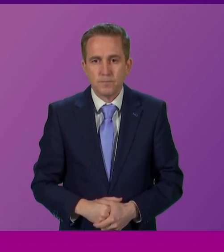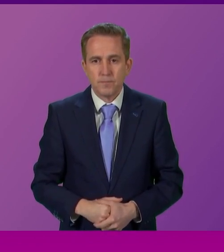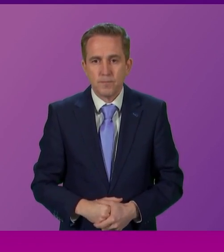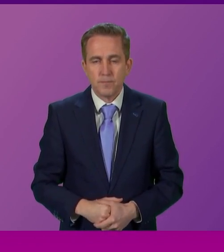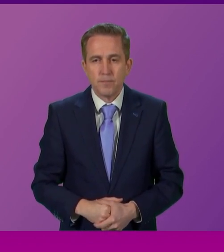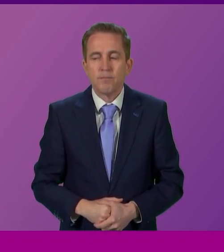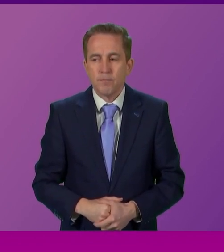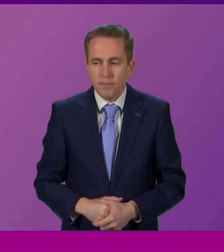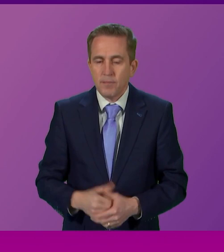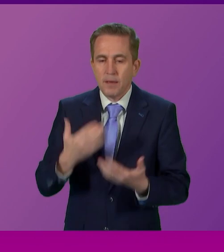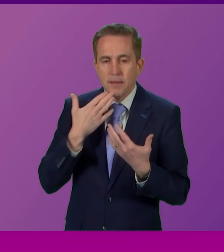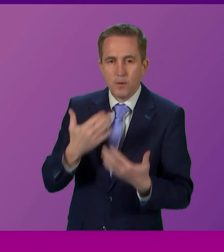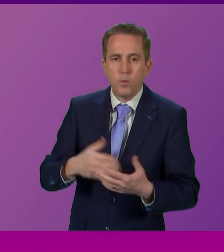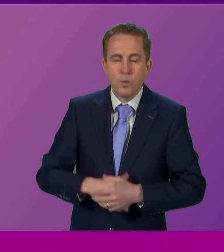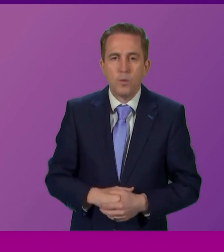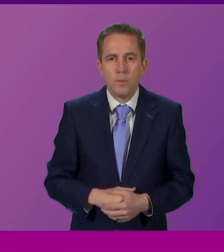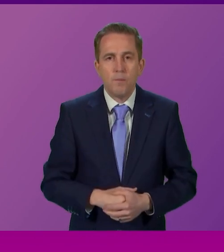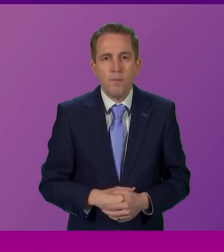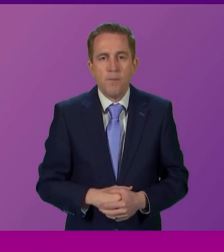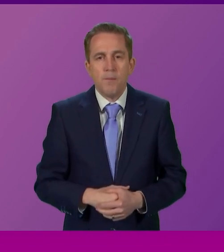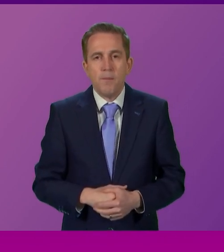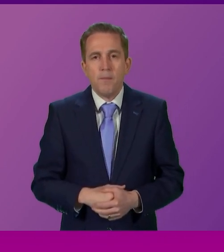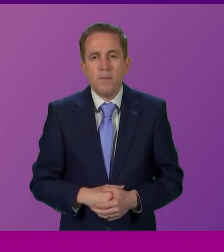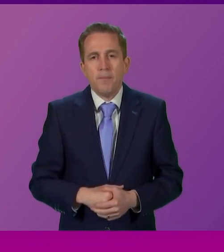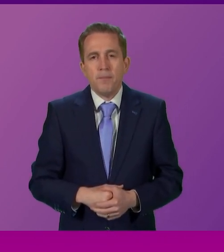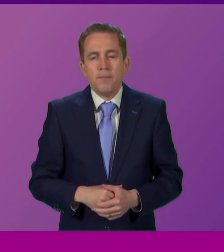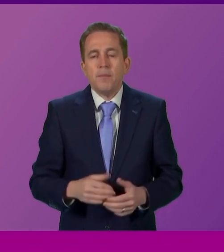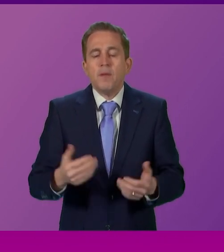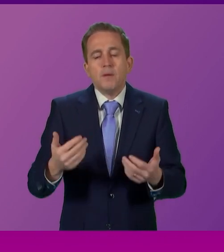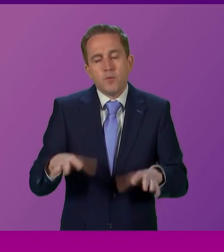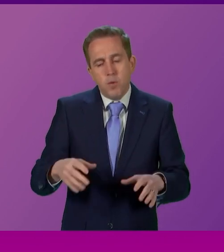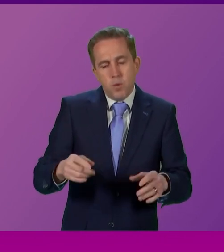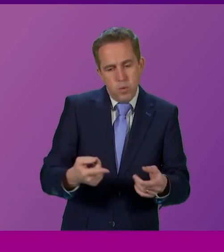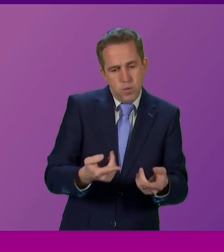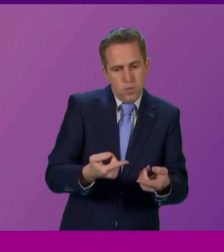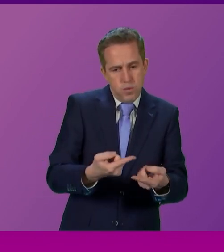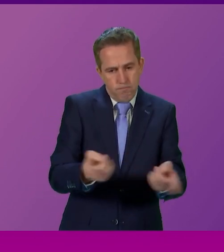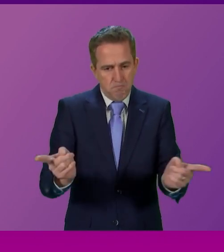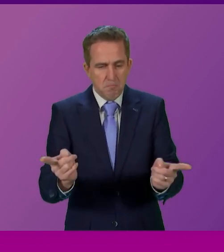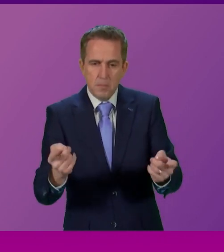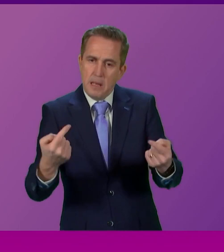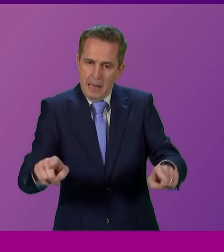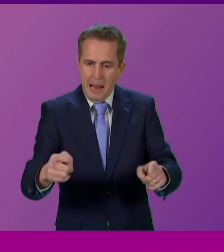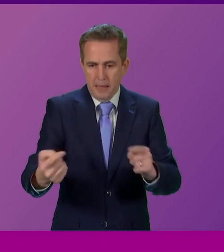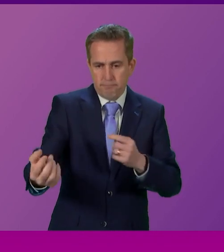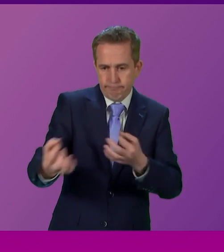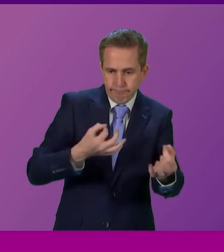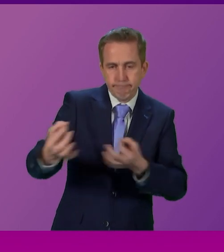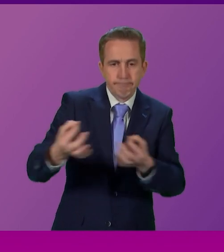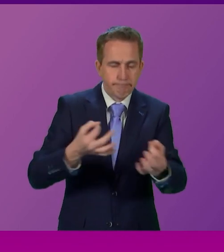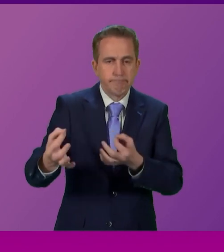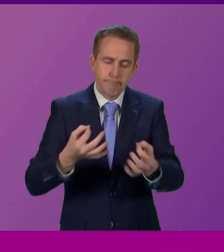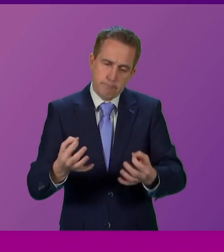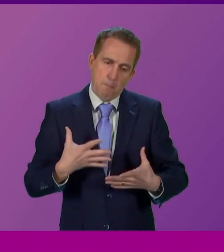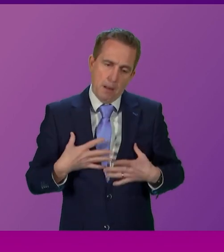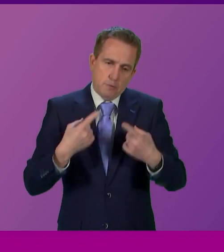Thank you. I will allow a wee bit of latitude for other frontbenchers should they take interventions, although it's entirely a